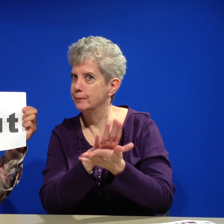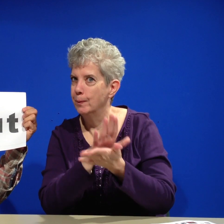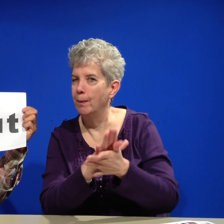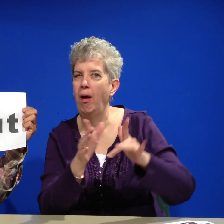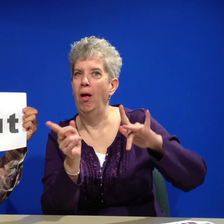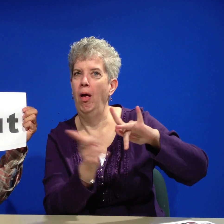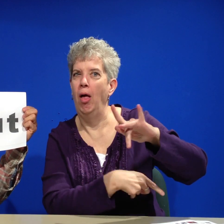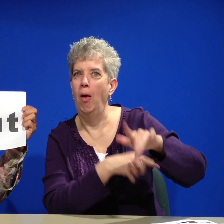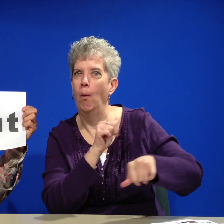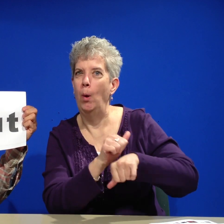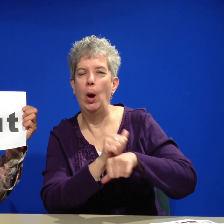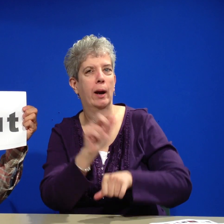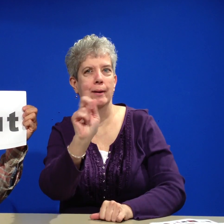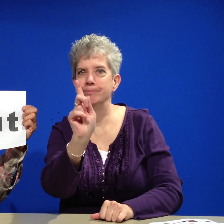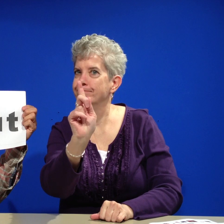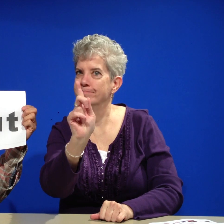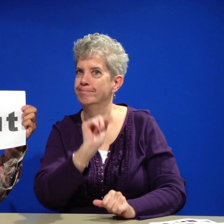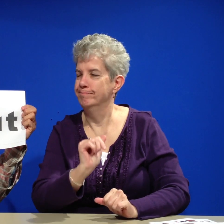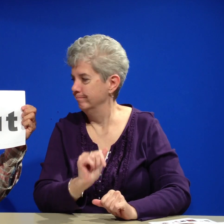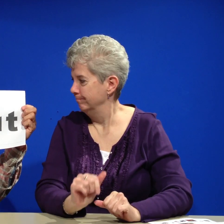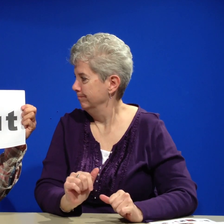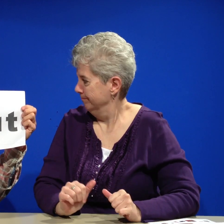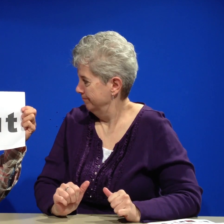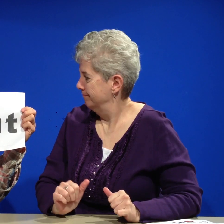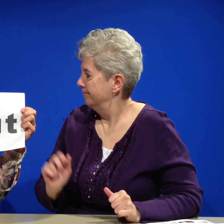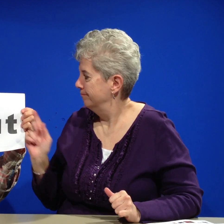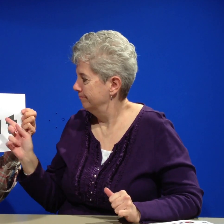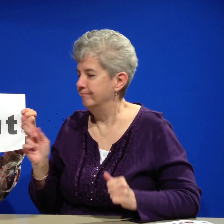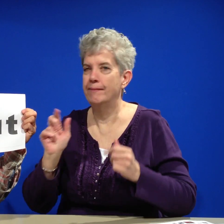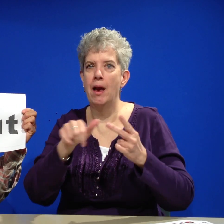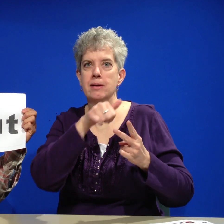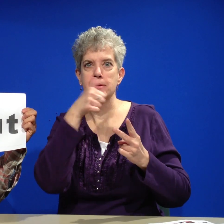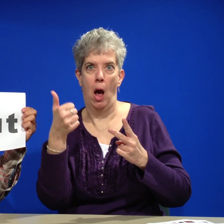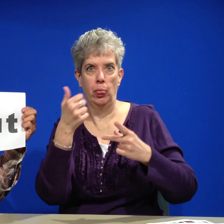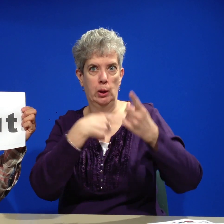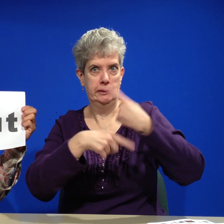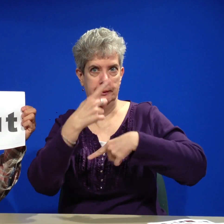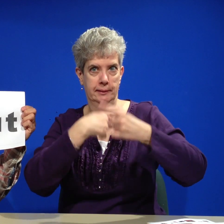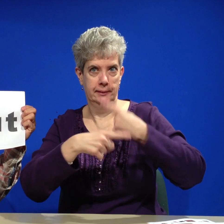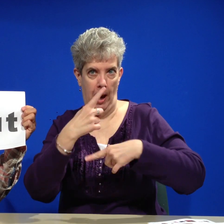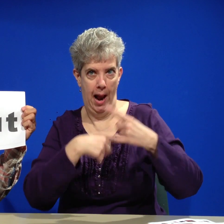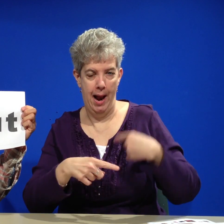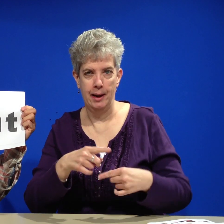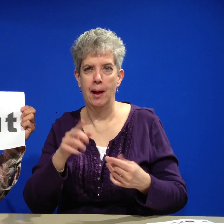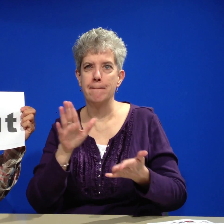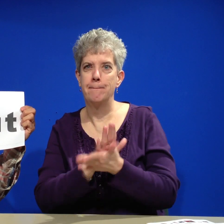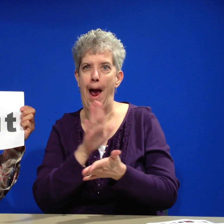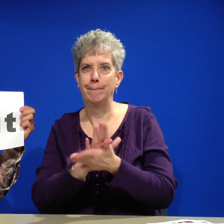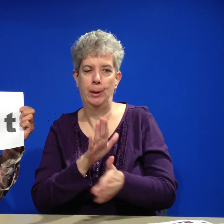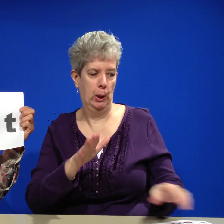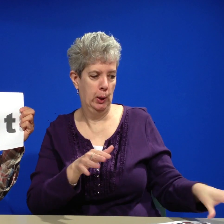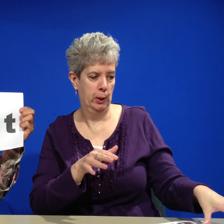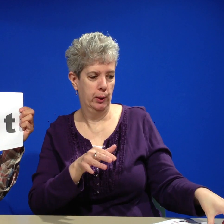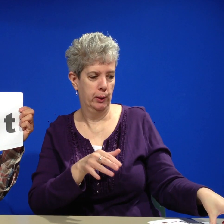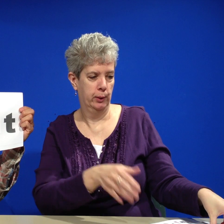the sign for cut. You shouldn't cut school or work. Also another sign would be